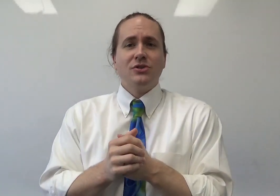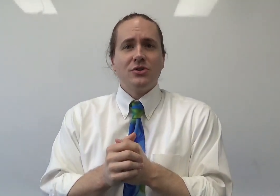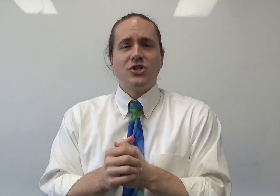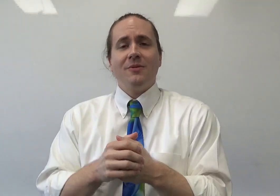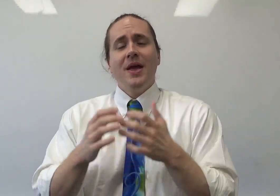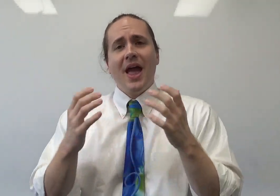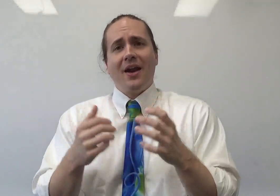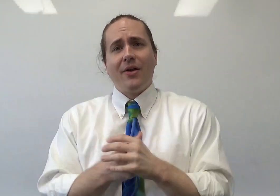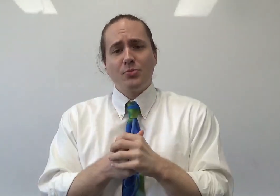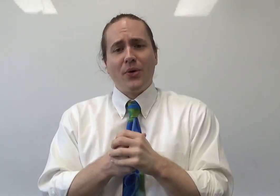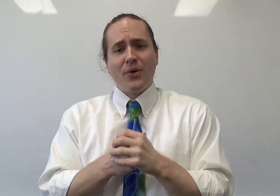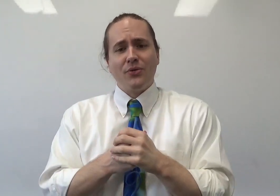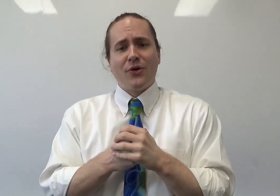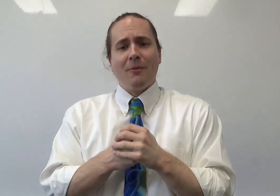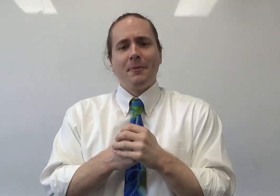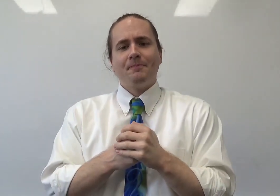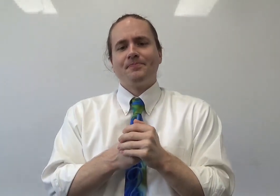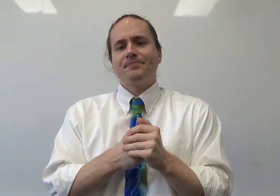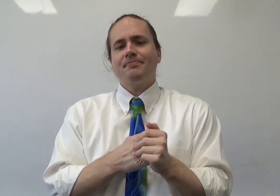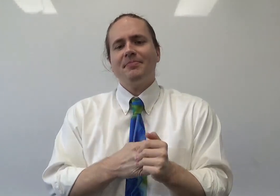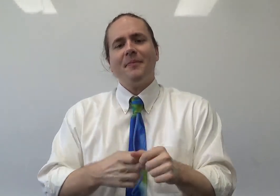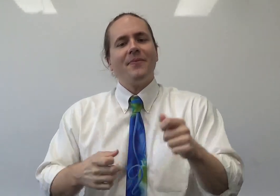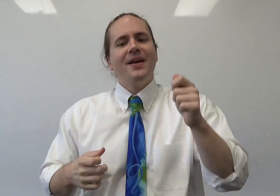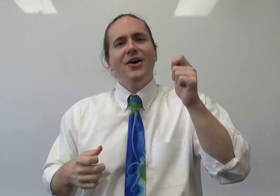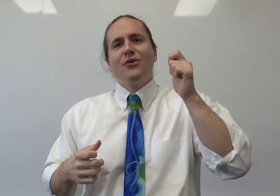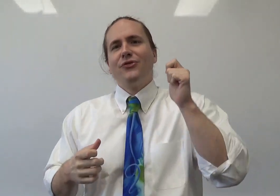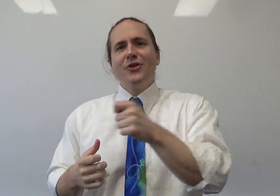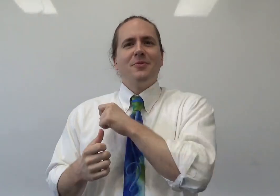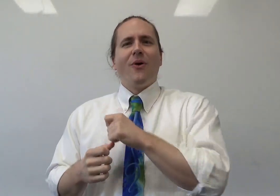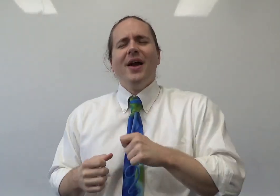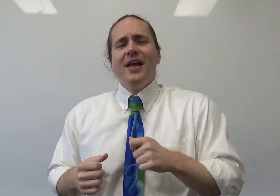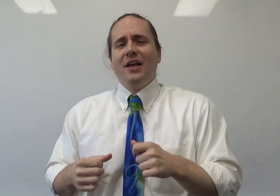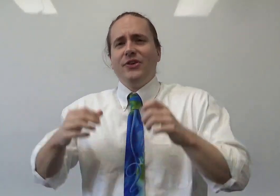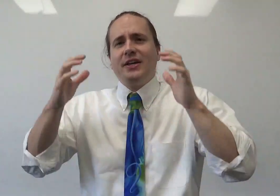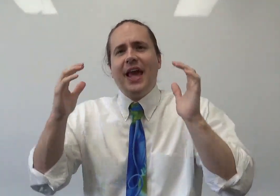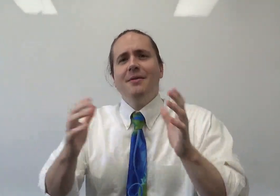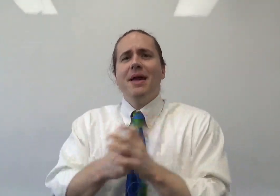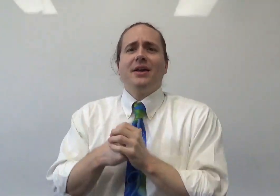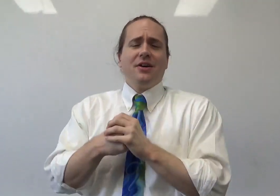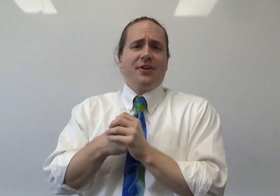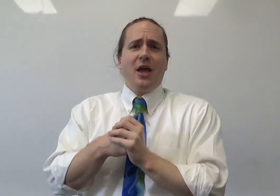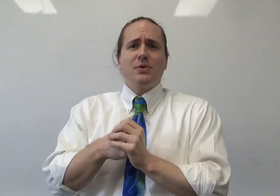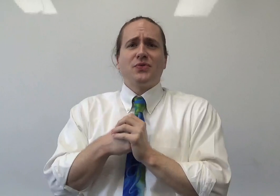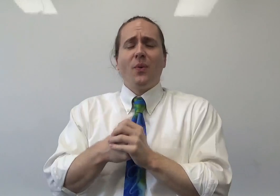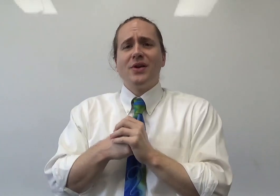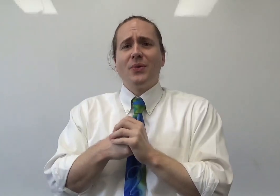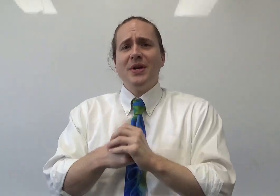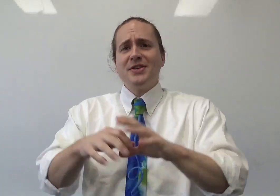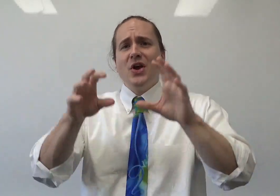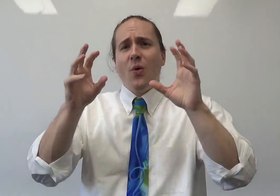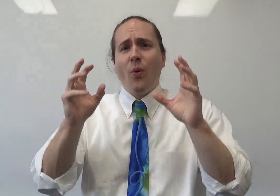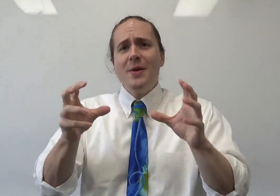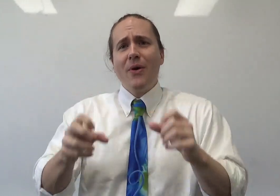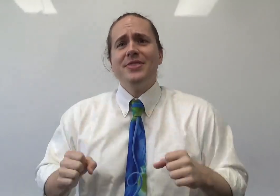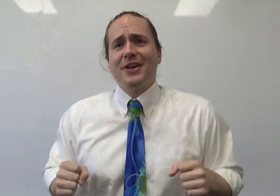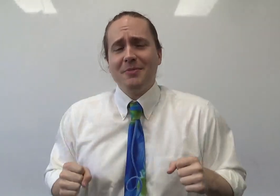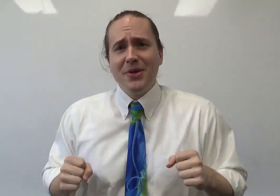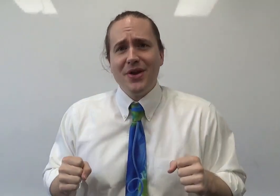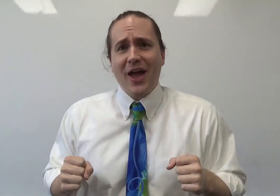internship at an entrepreneurial firm. Furthermore, if you can't make it off campus for whatever reason, we bring the community of